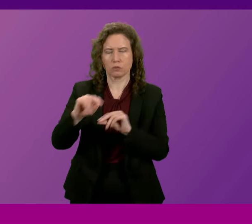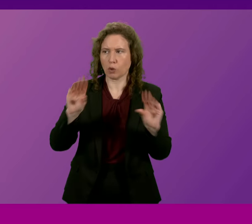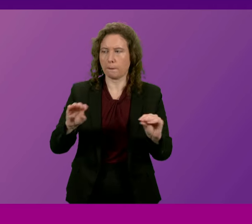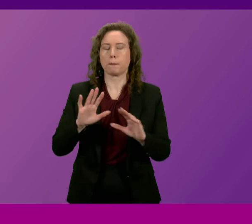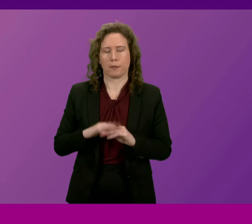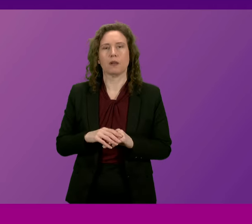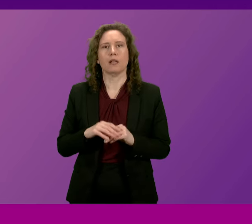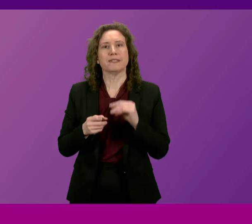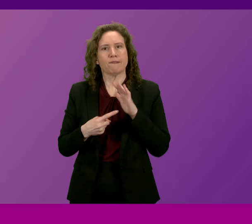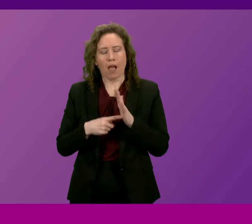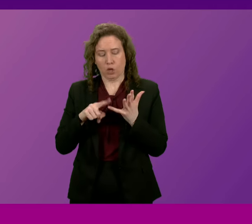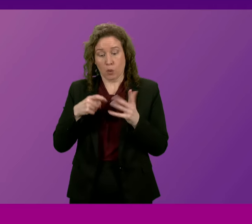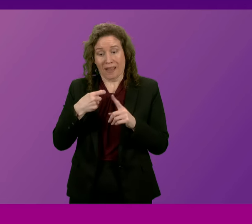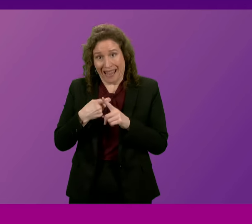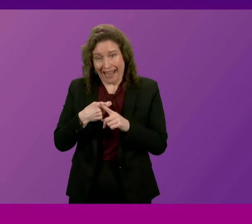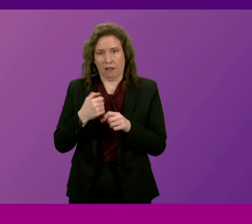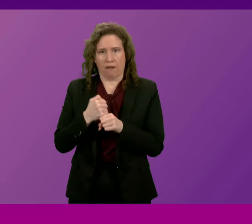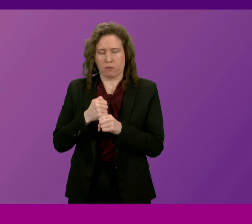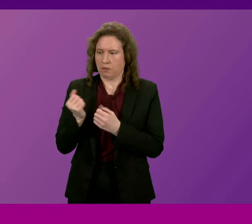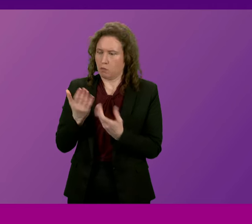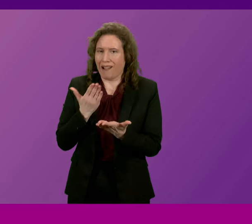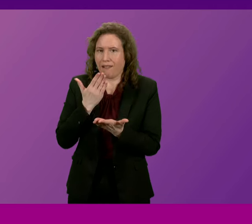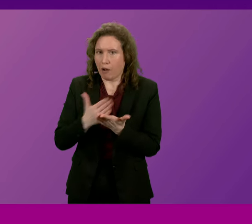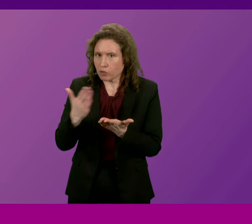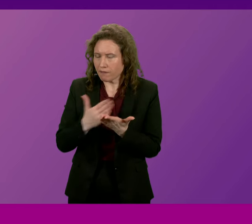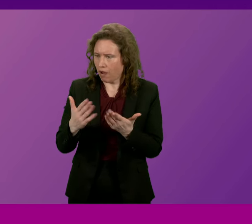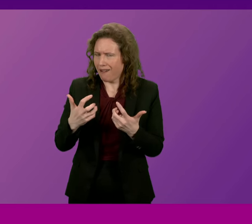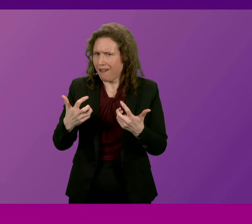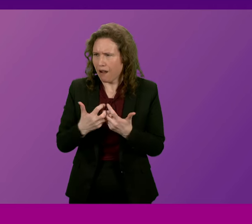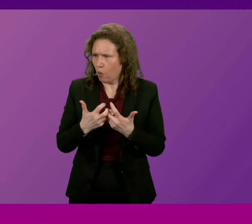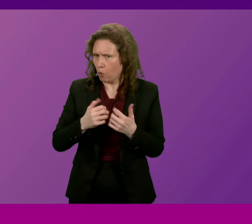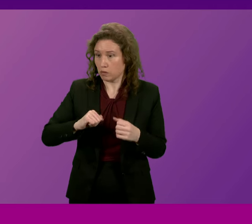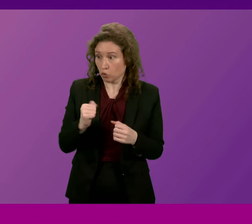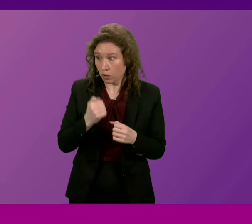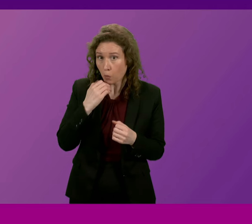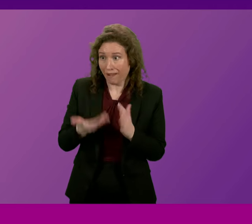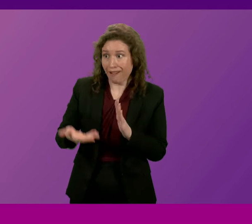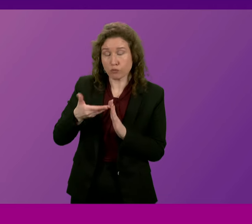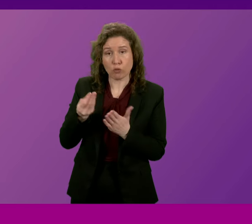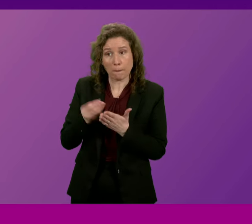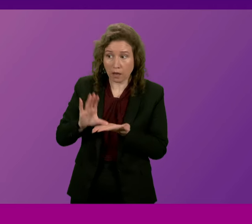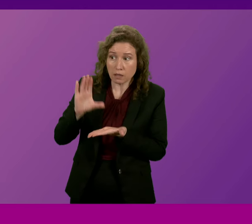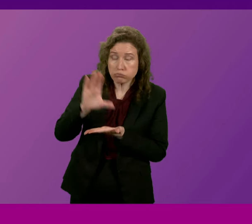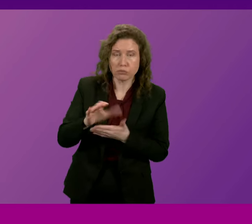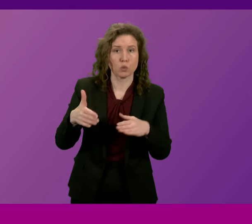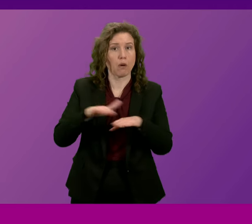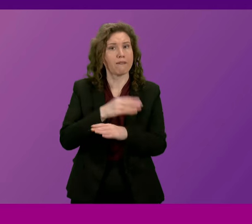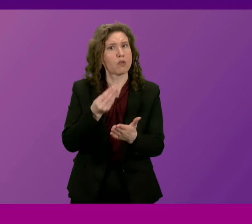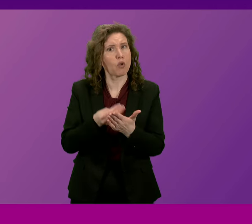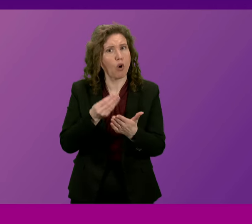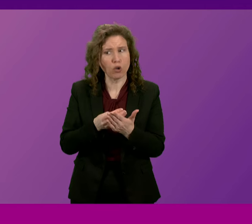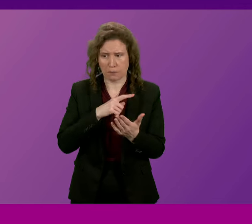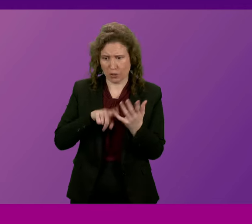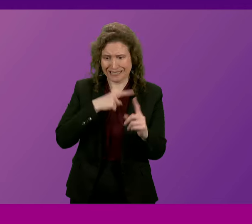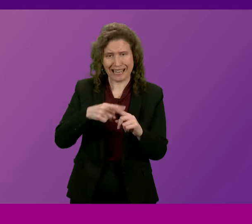vital the UK government provides clarity as a priority as to whether Scotland will receive additional funding to cover the cost of the